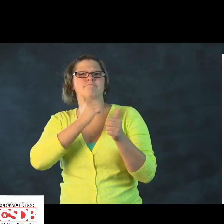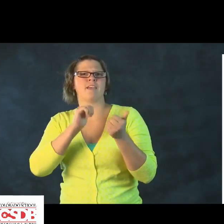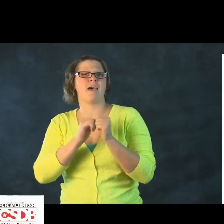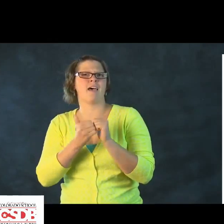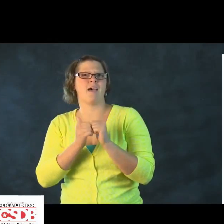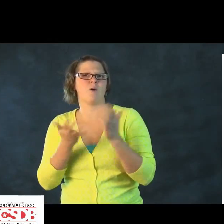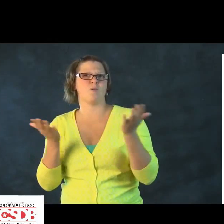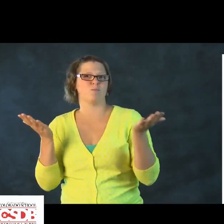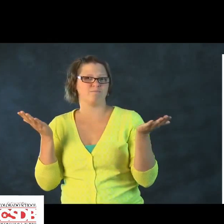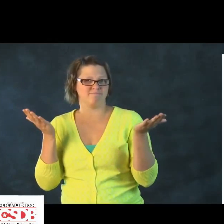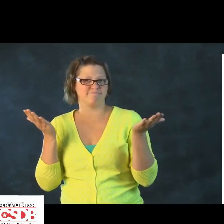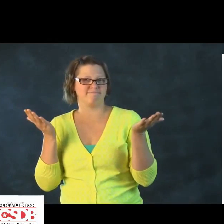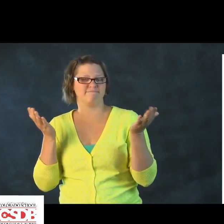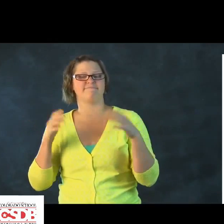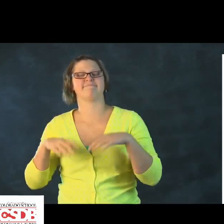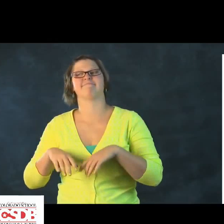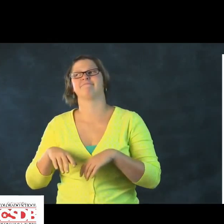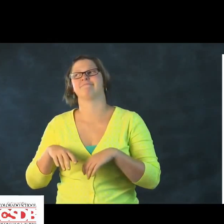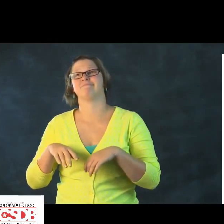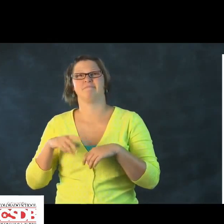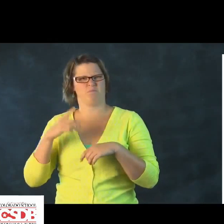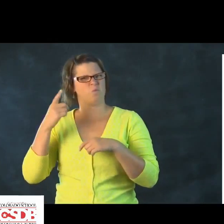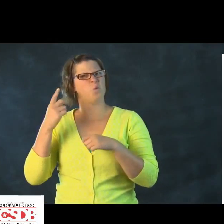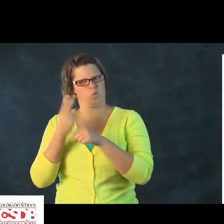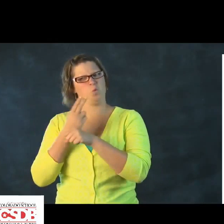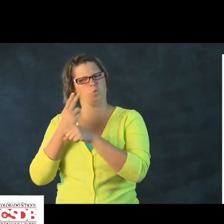How can you use language on a daily basis?